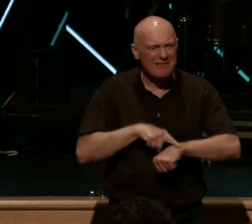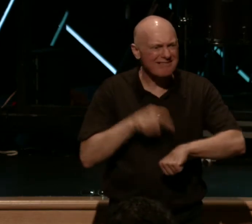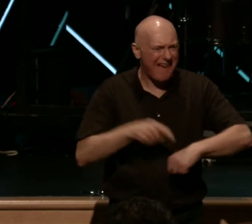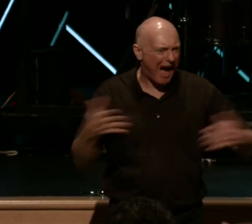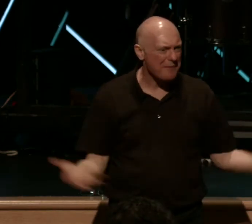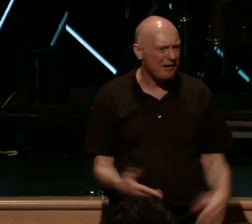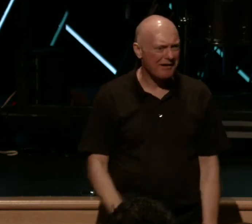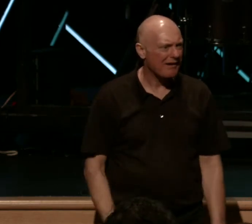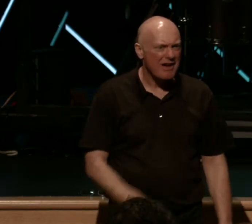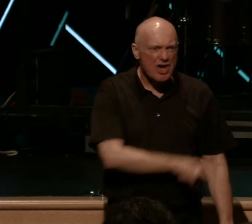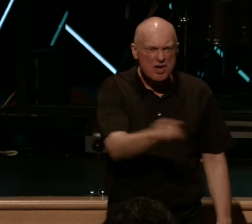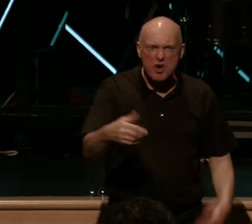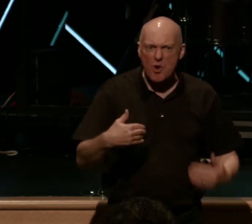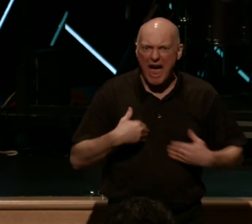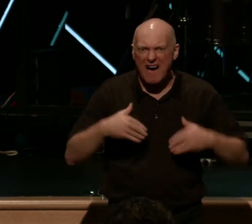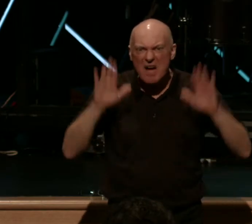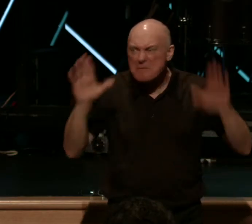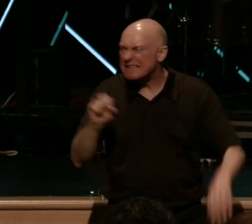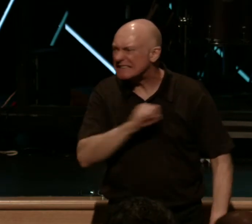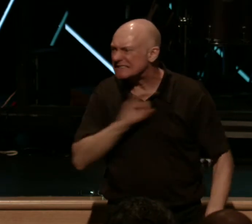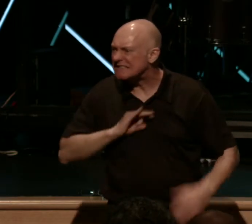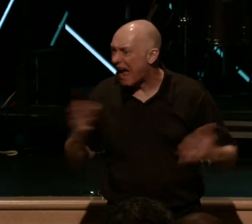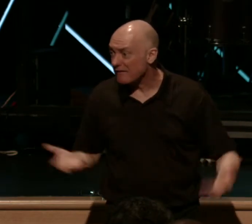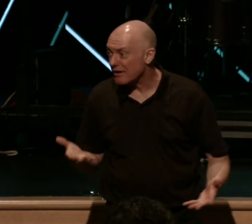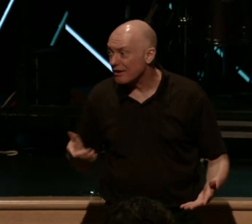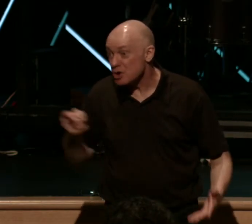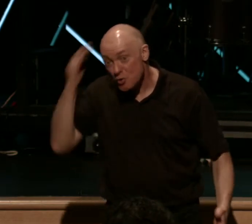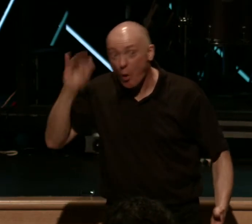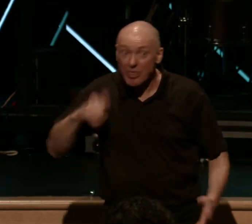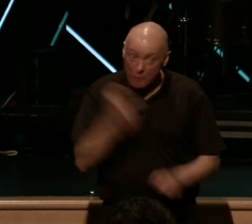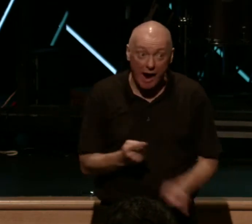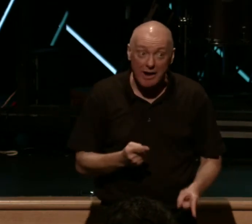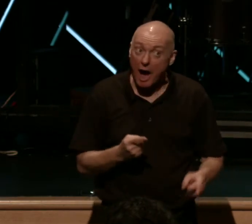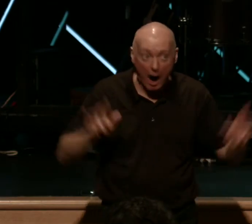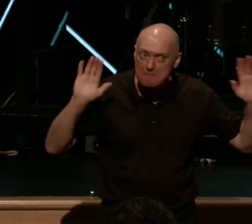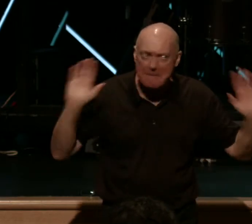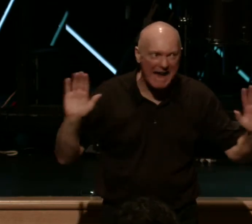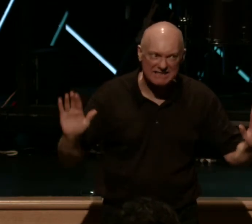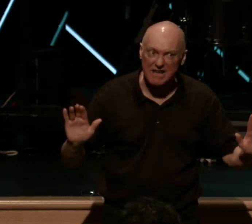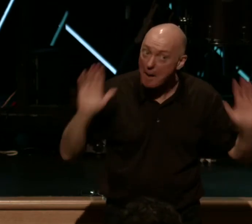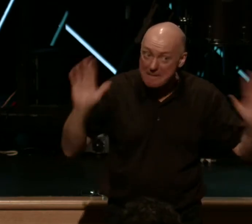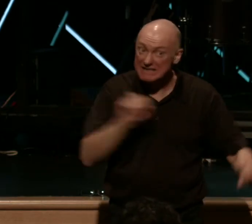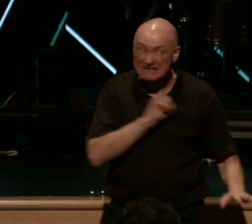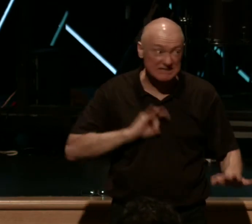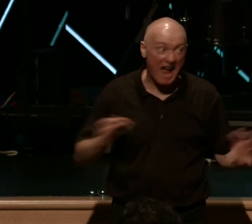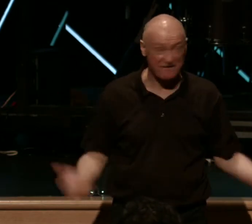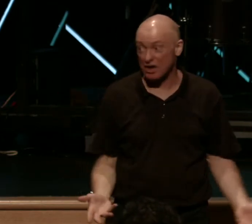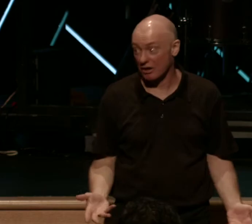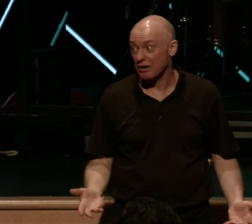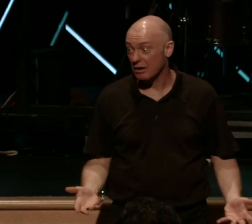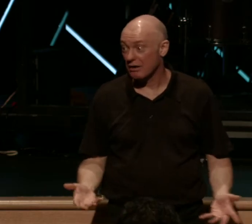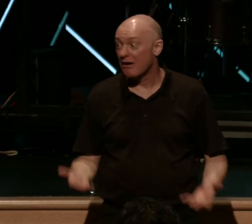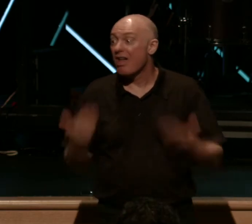You have an amazing staff here, and I think you know that, but amazing staff here. We thank the Lord for them.